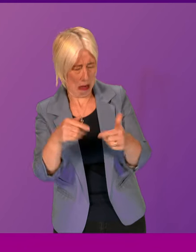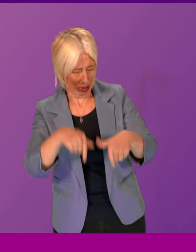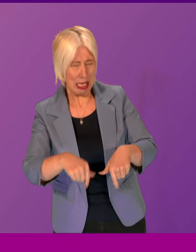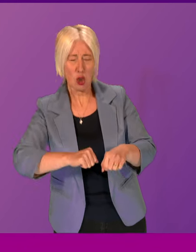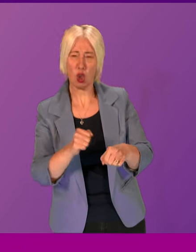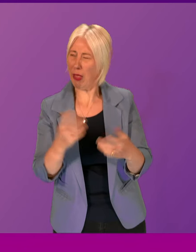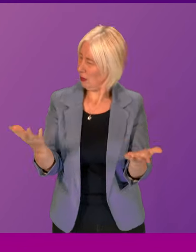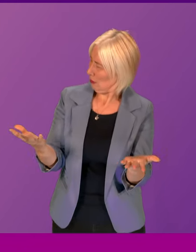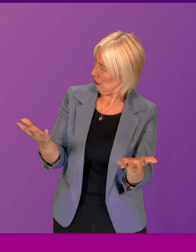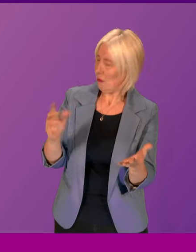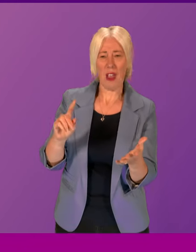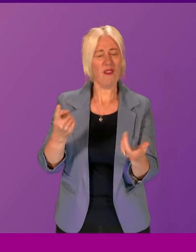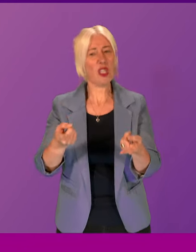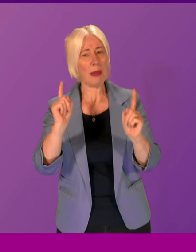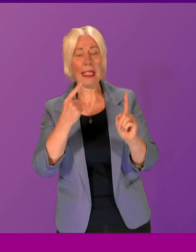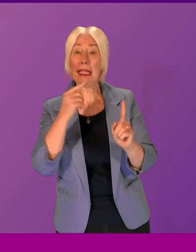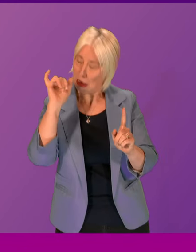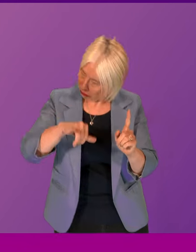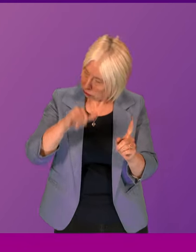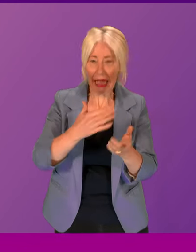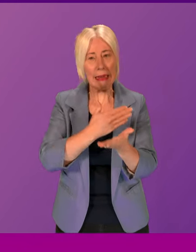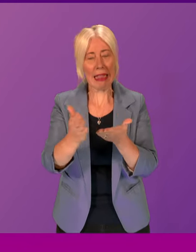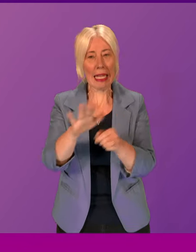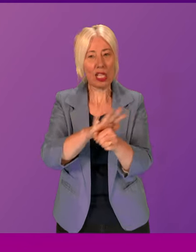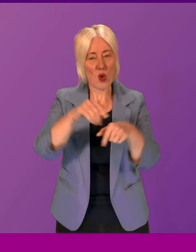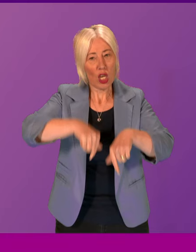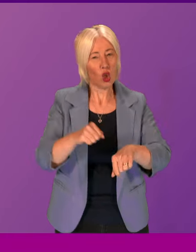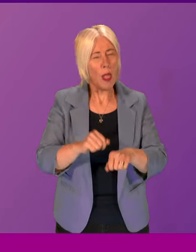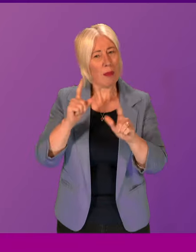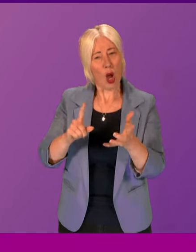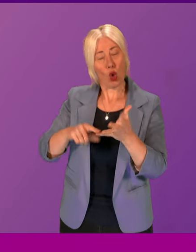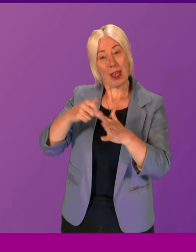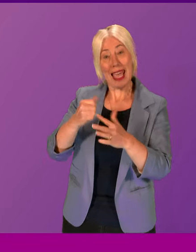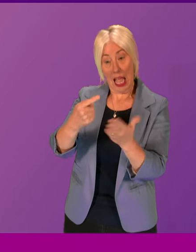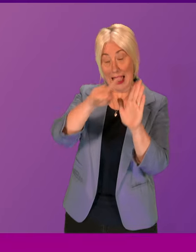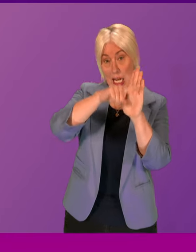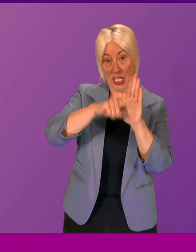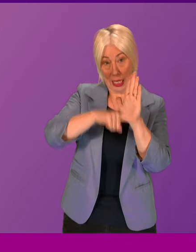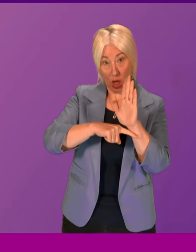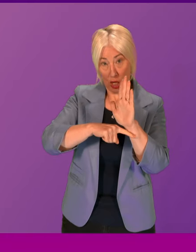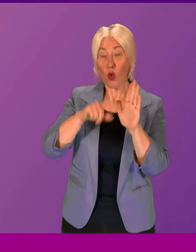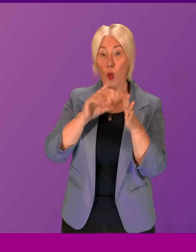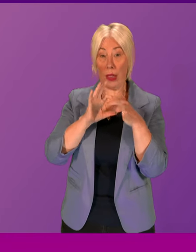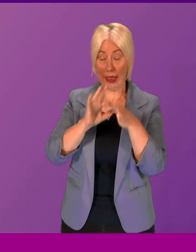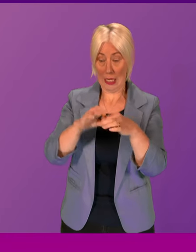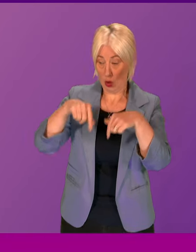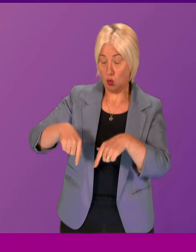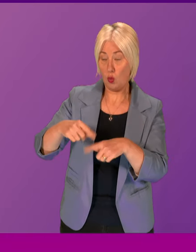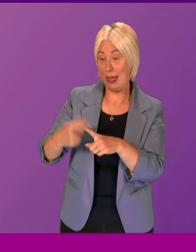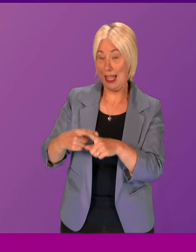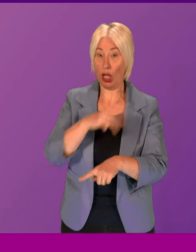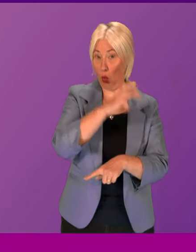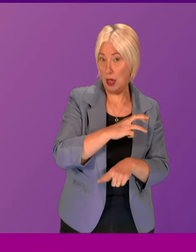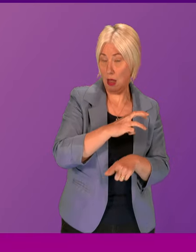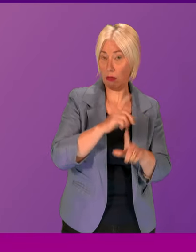Scotland. Well, the first minister says it does. But, of course, the UK legislation, it will apply in England and Wales, but this